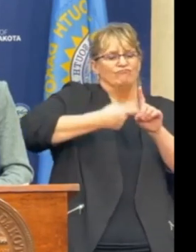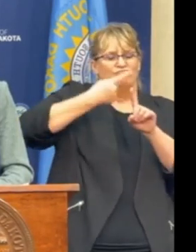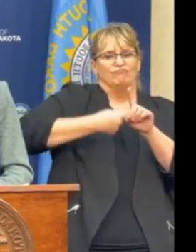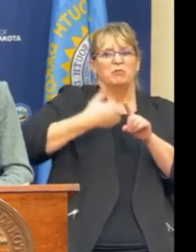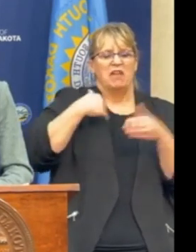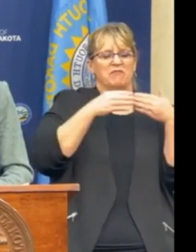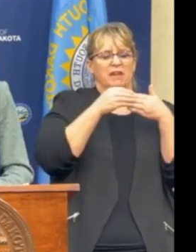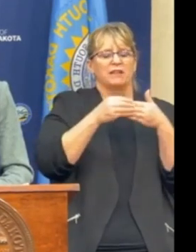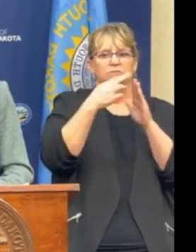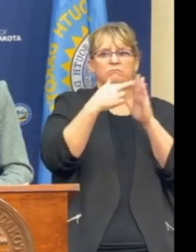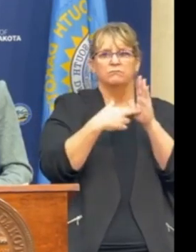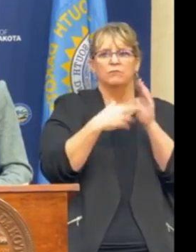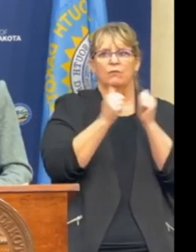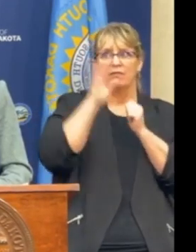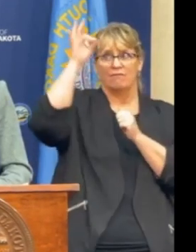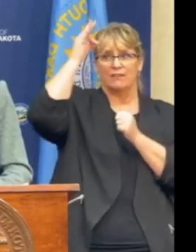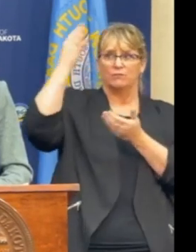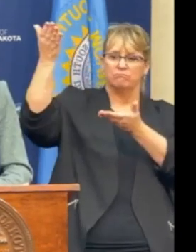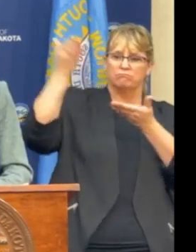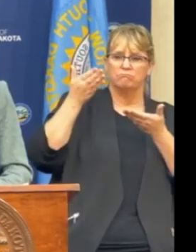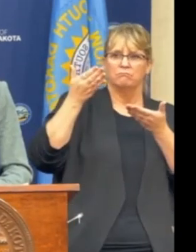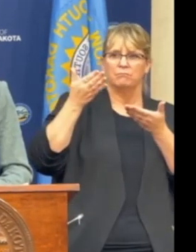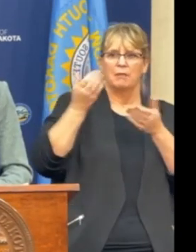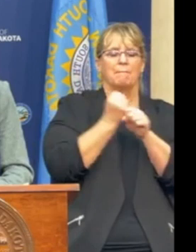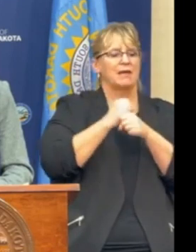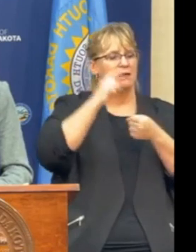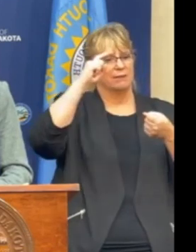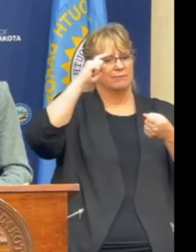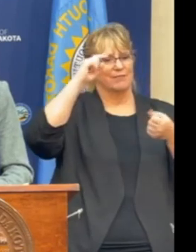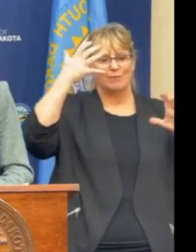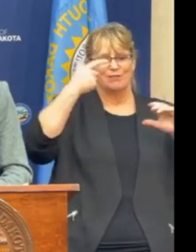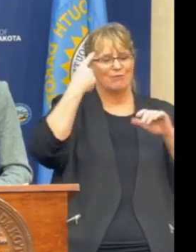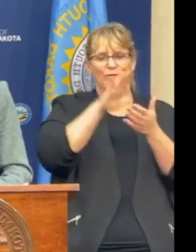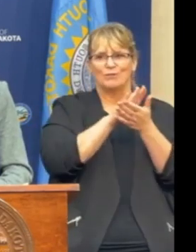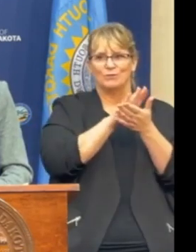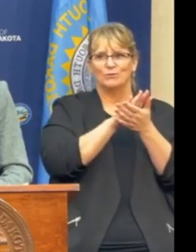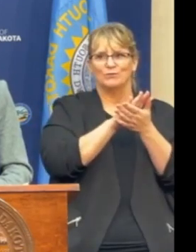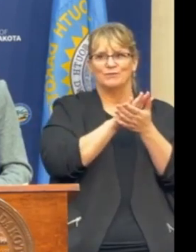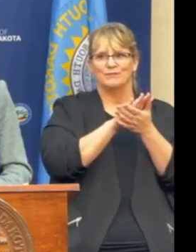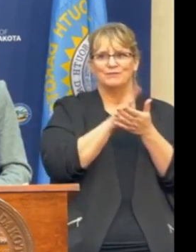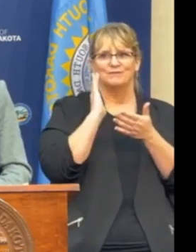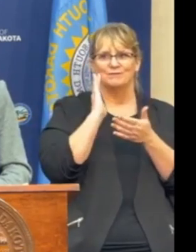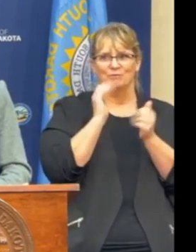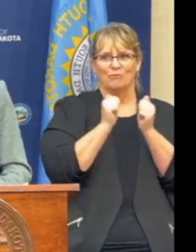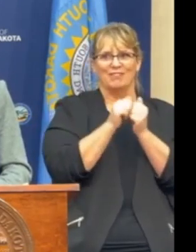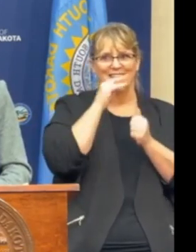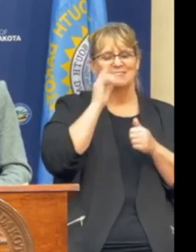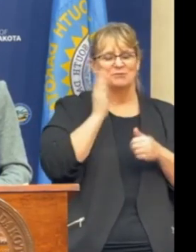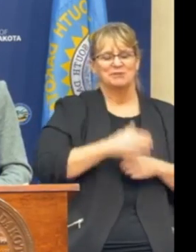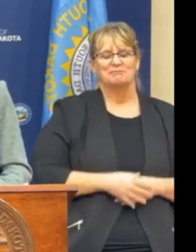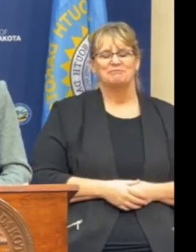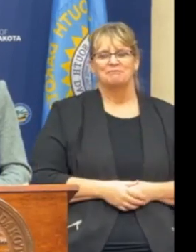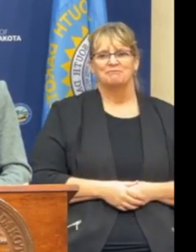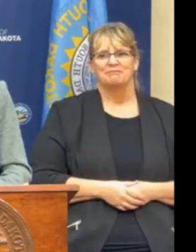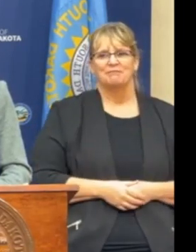of guidance or regulation out of the federal government which will make it confusing for our schools on if our kids can pray in schools. And I